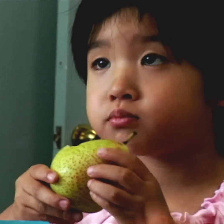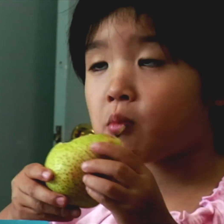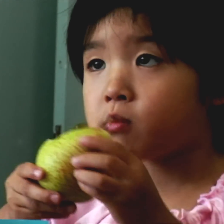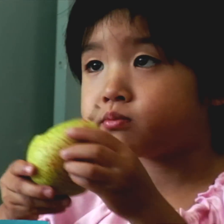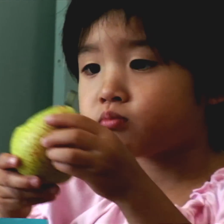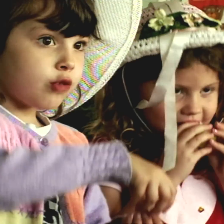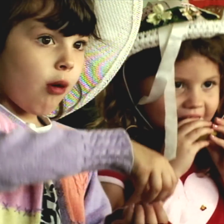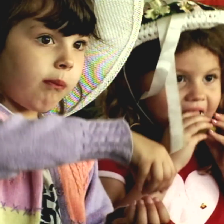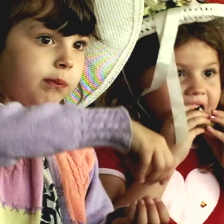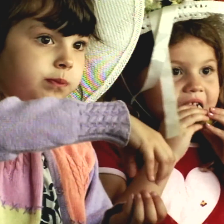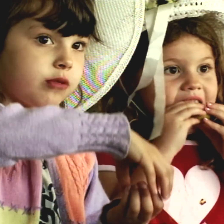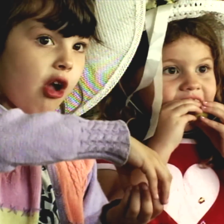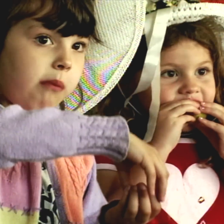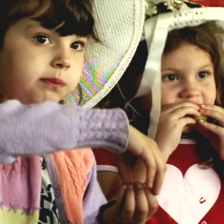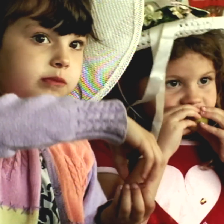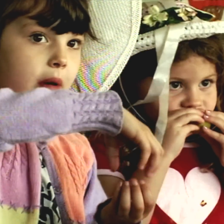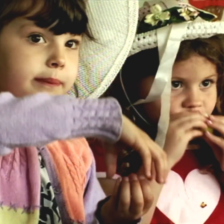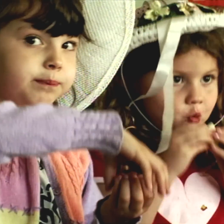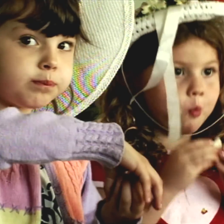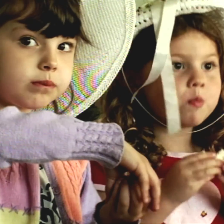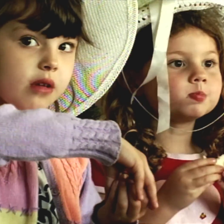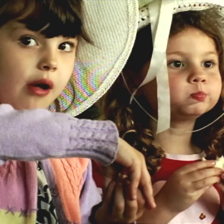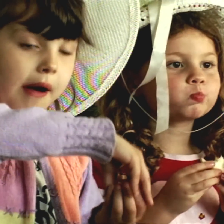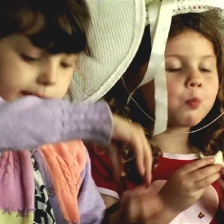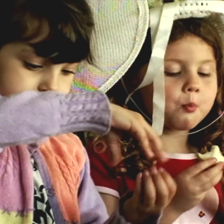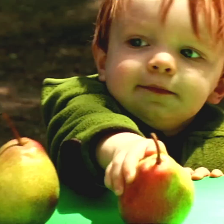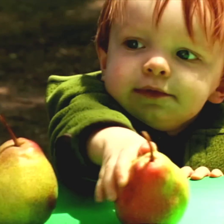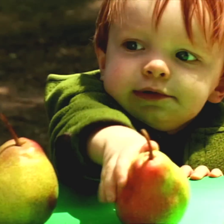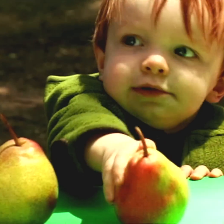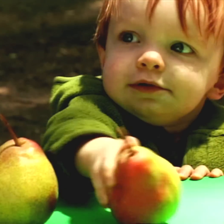They're eating pears. Pear.